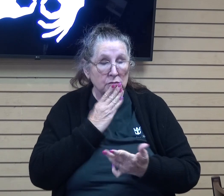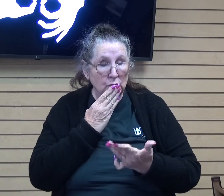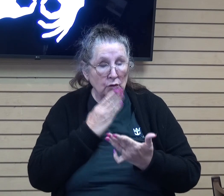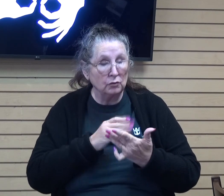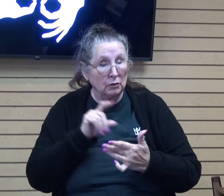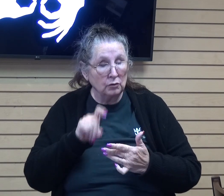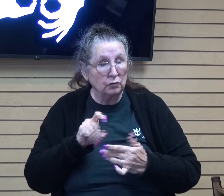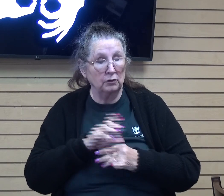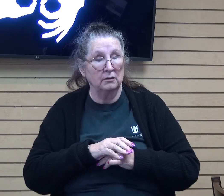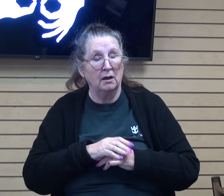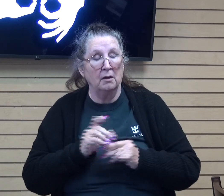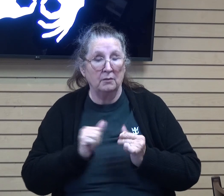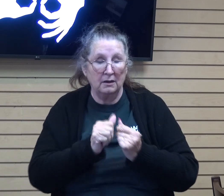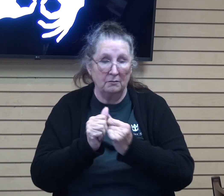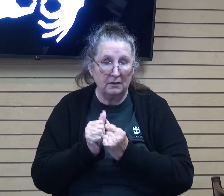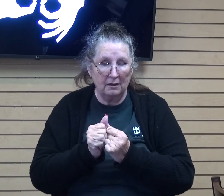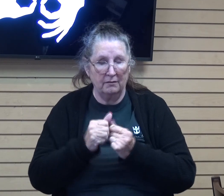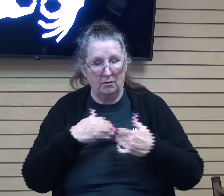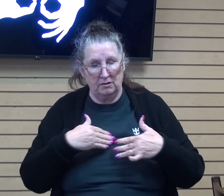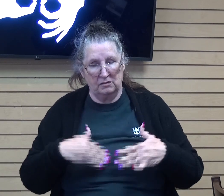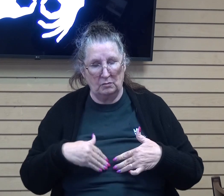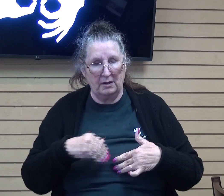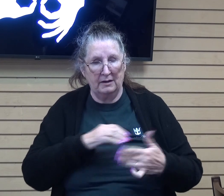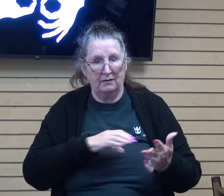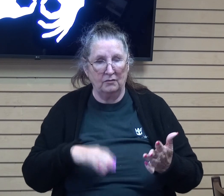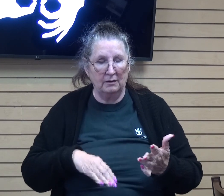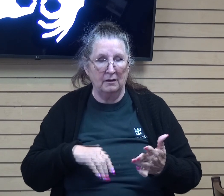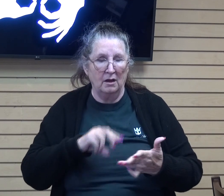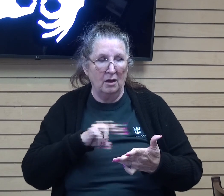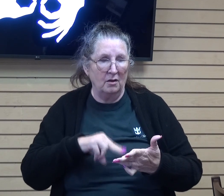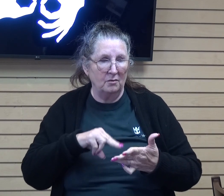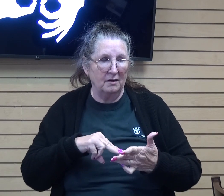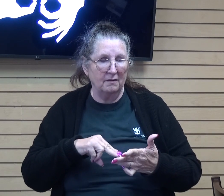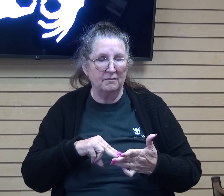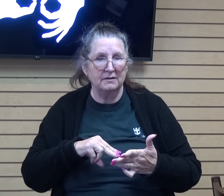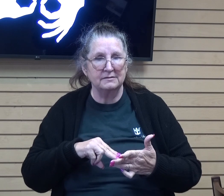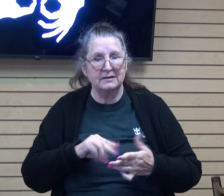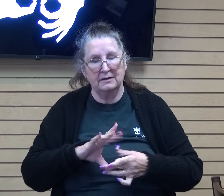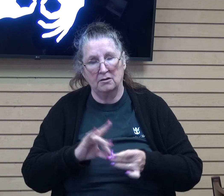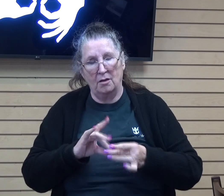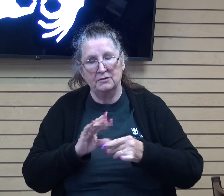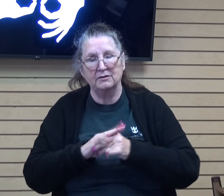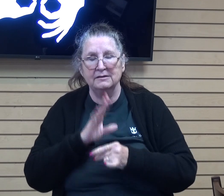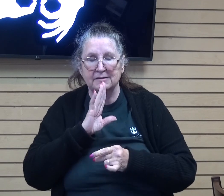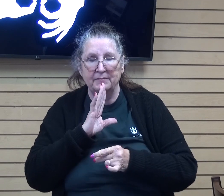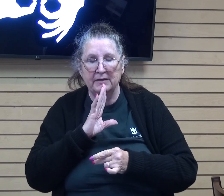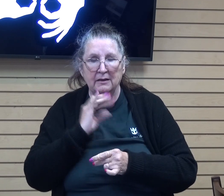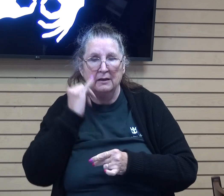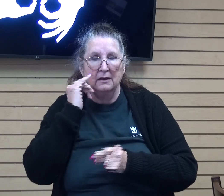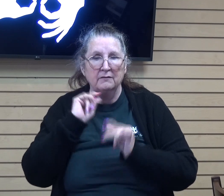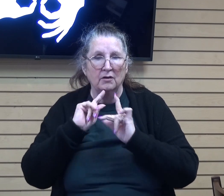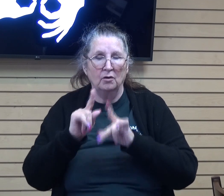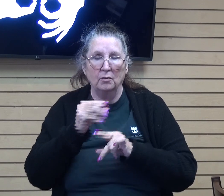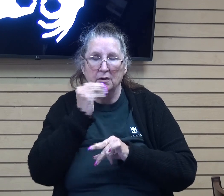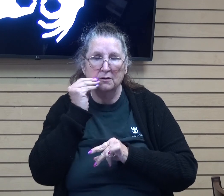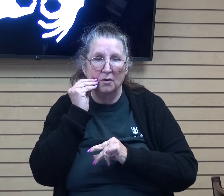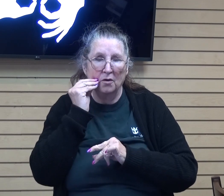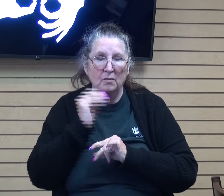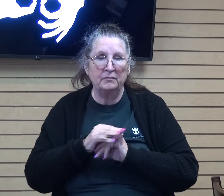coming together as a body so i read this this analogy in a commentary and it said if we all went home and we